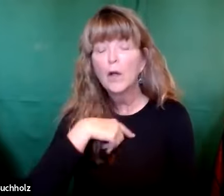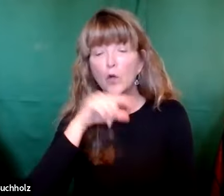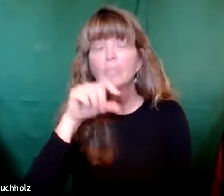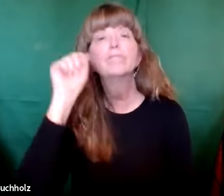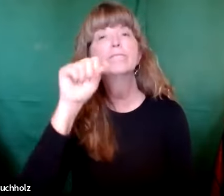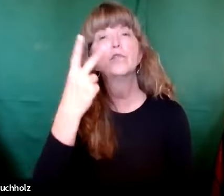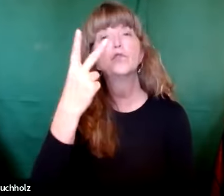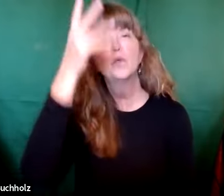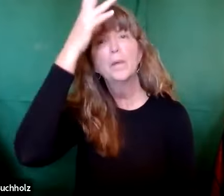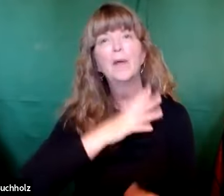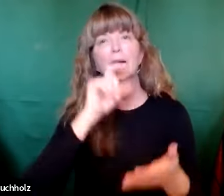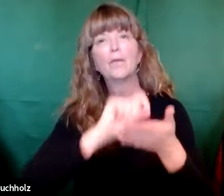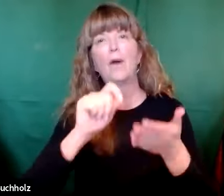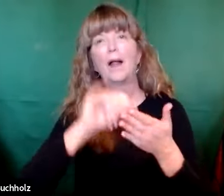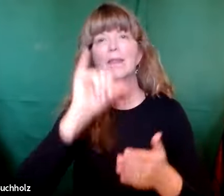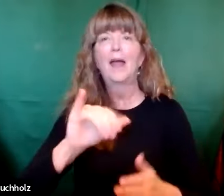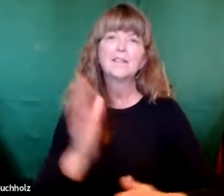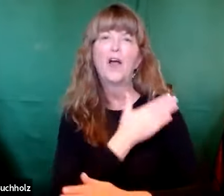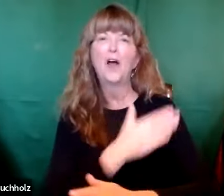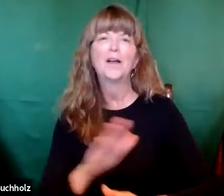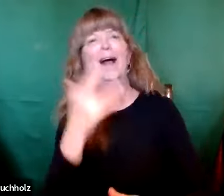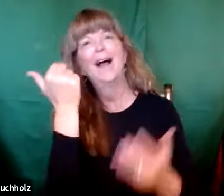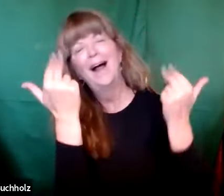And it's kind of funny, when I Googled, I found out, yep, two guys did write that song.